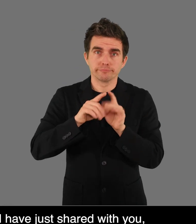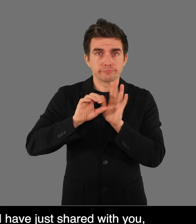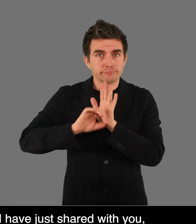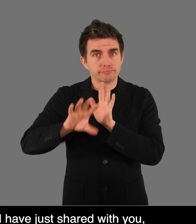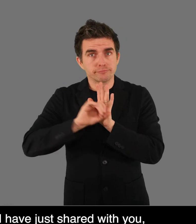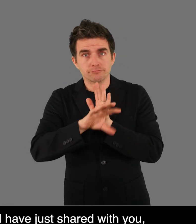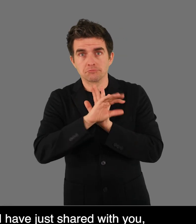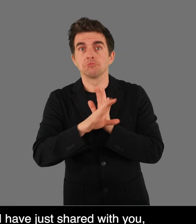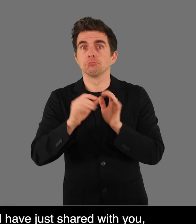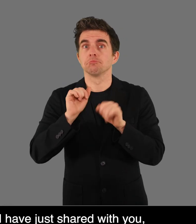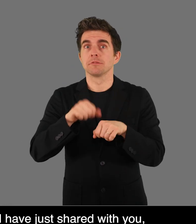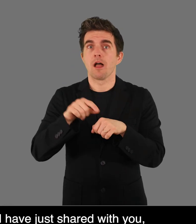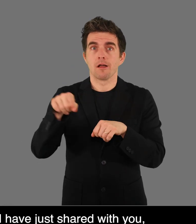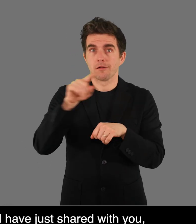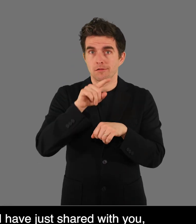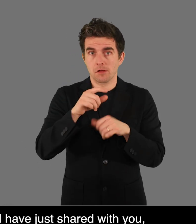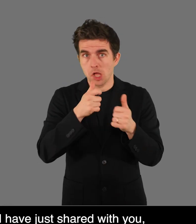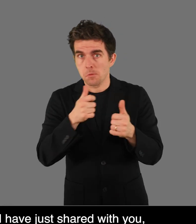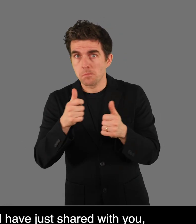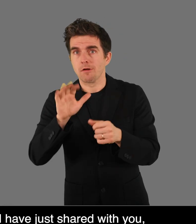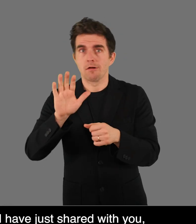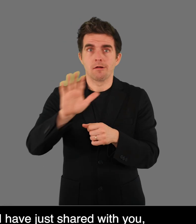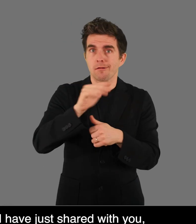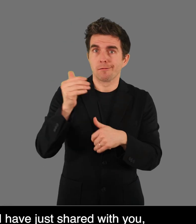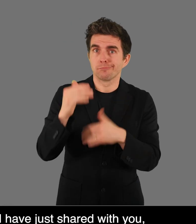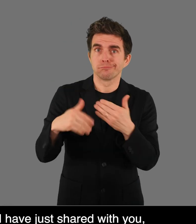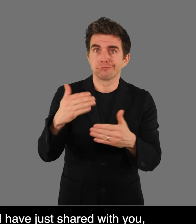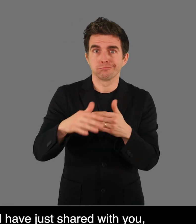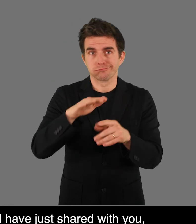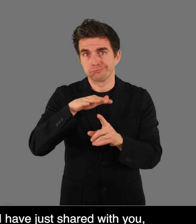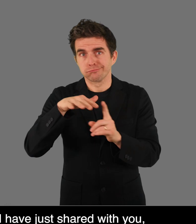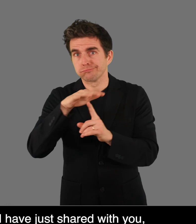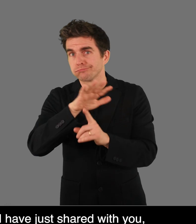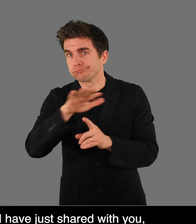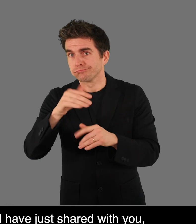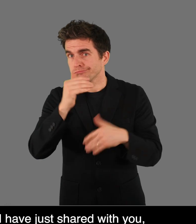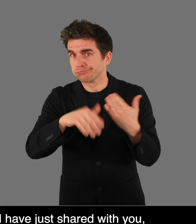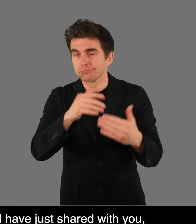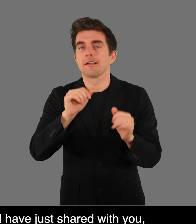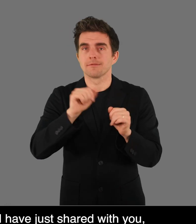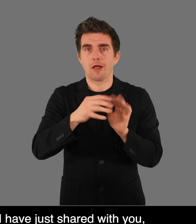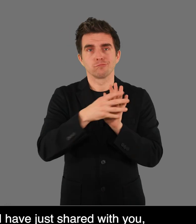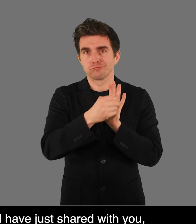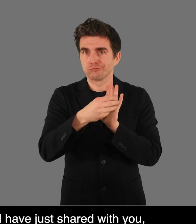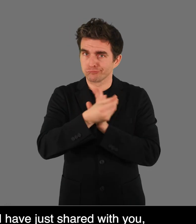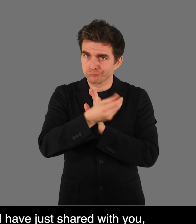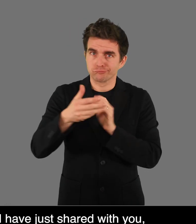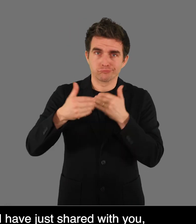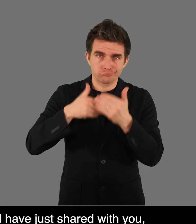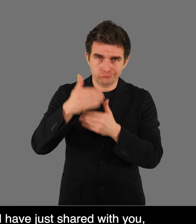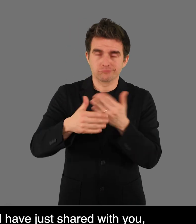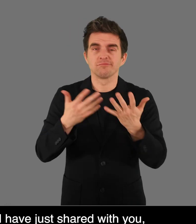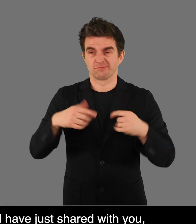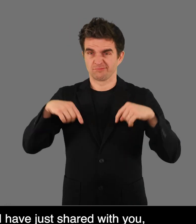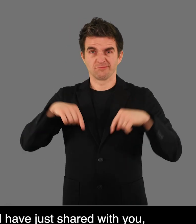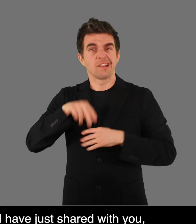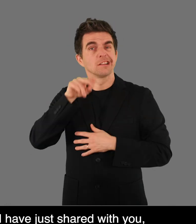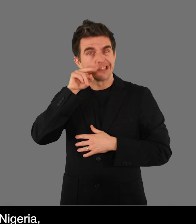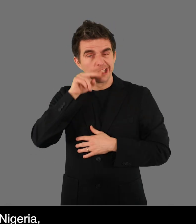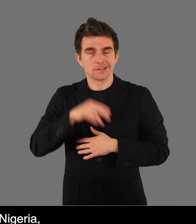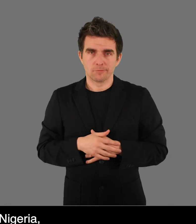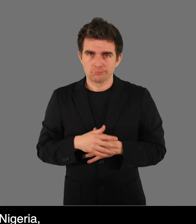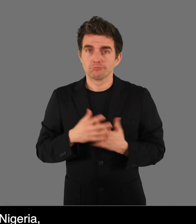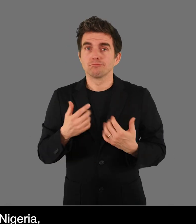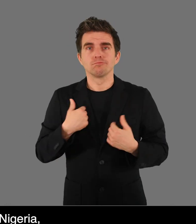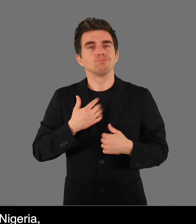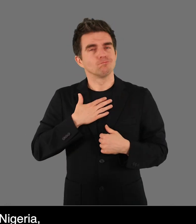as well use some of these ones that I have just shared with you if it will work in your own environment.